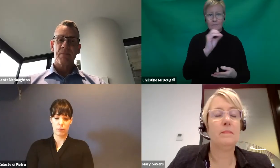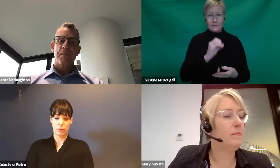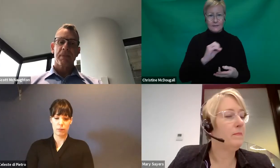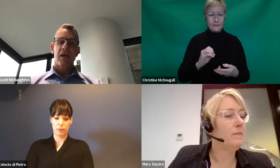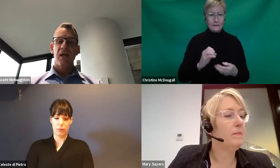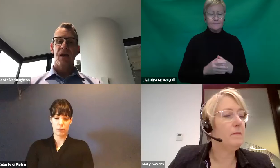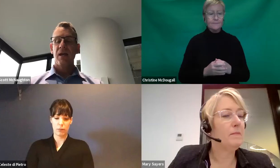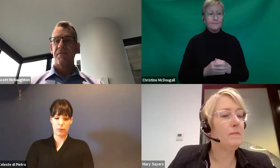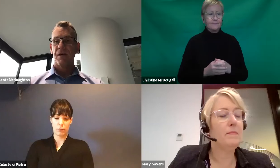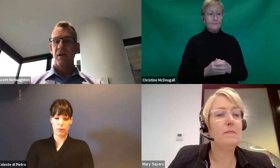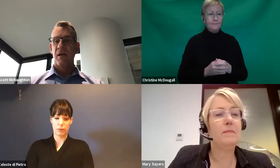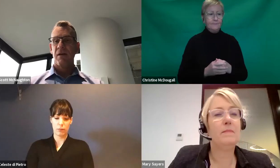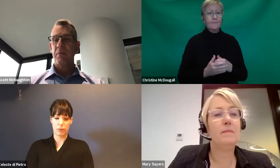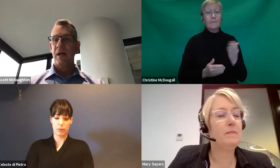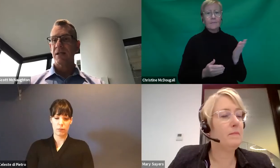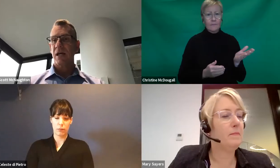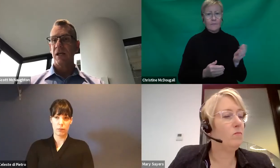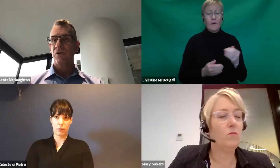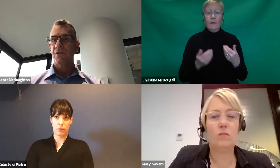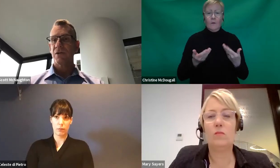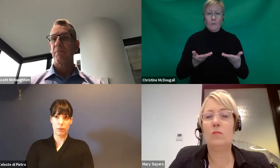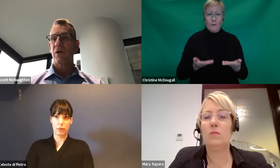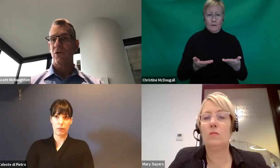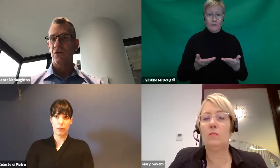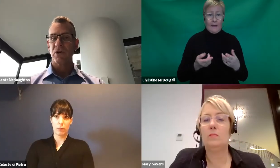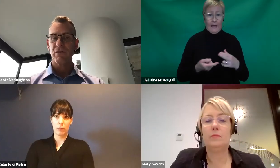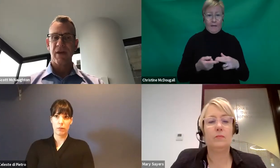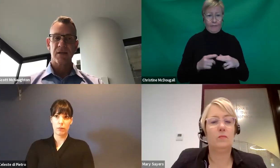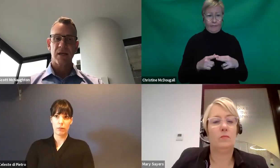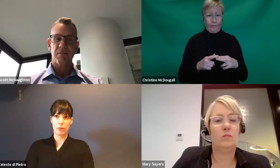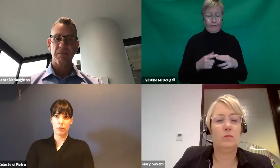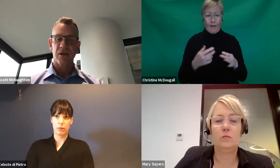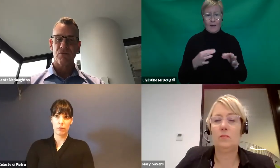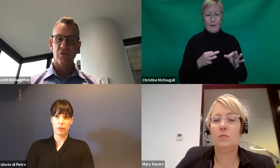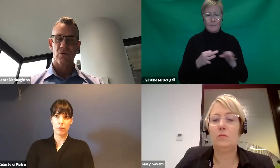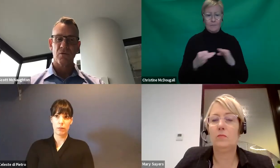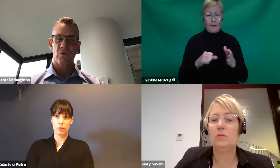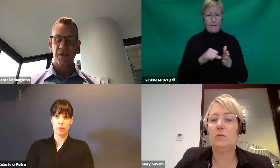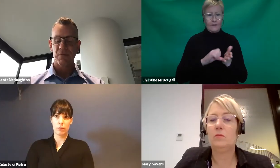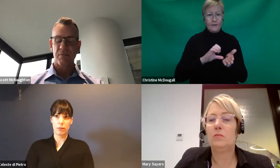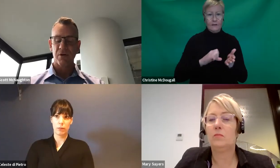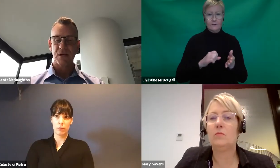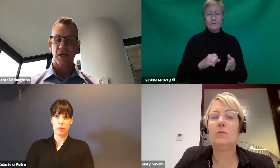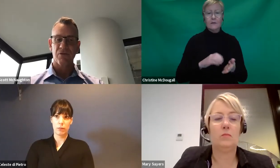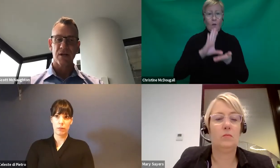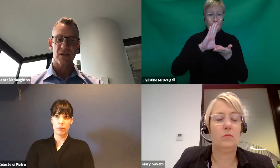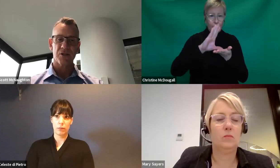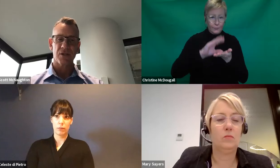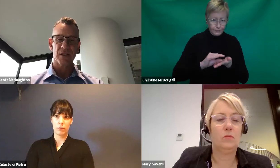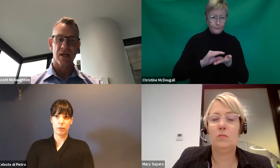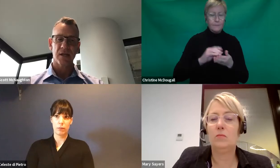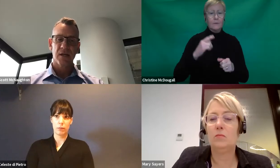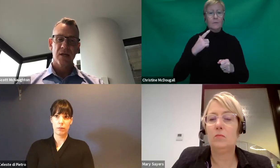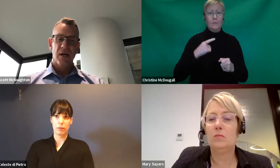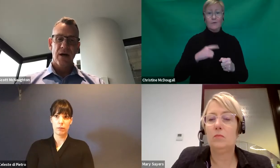if their plan is getting used up because of that 10% rule or 10% price increase, I